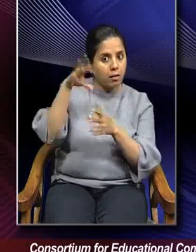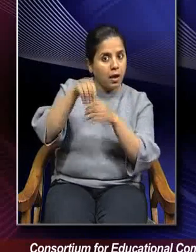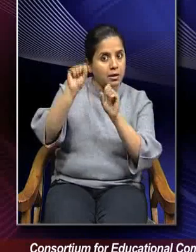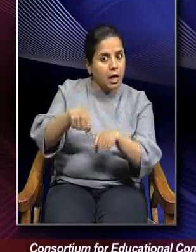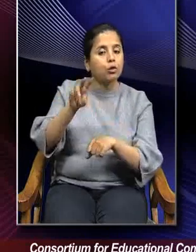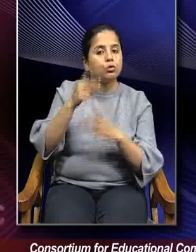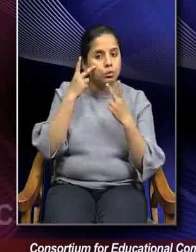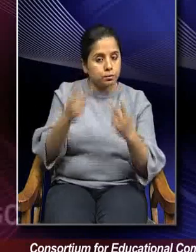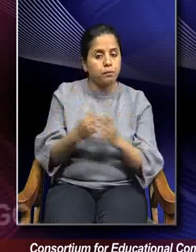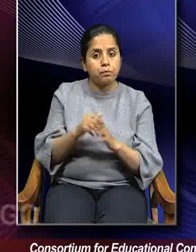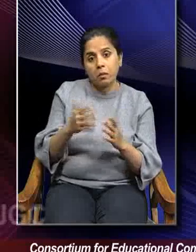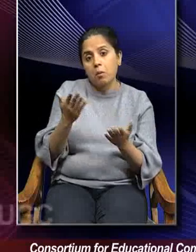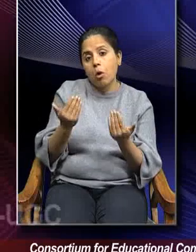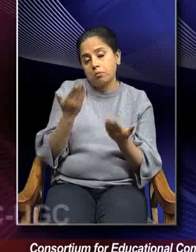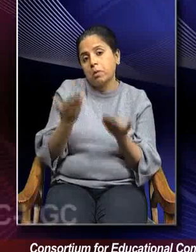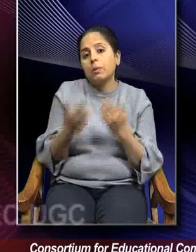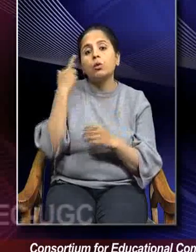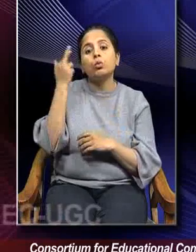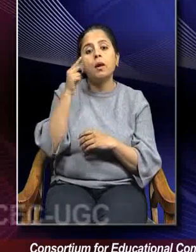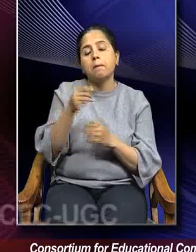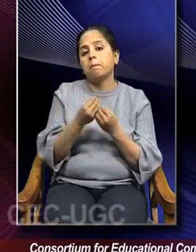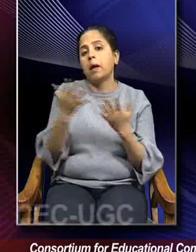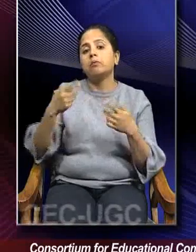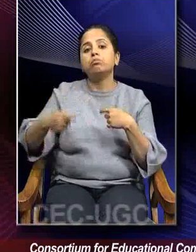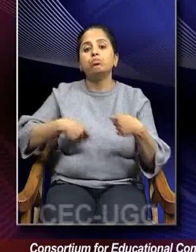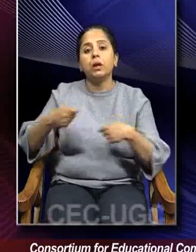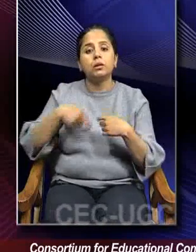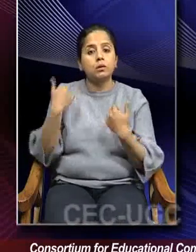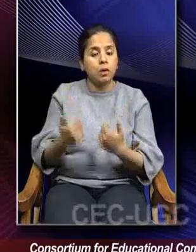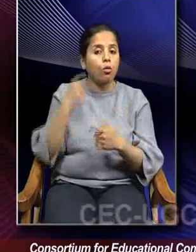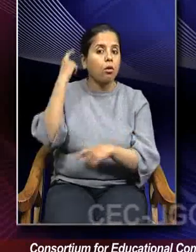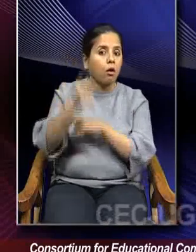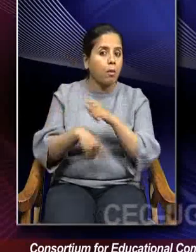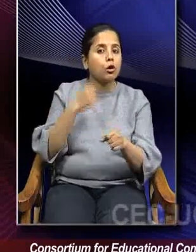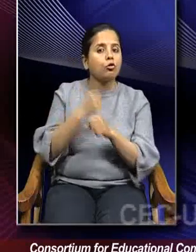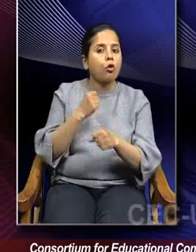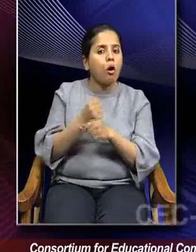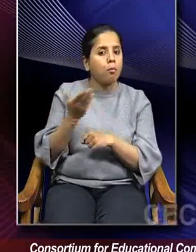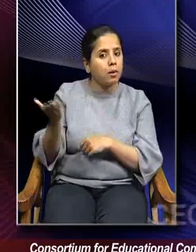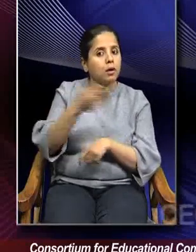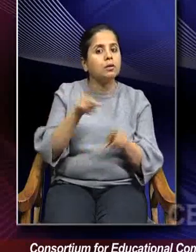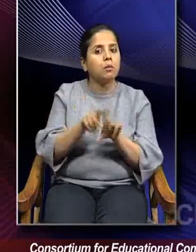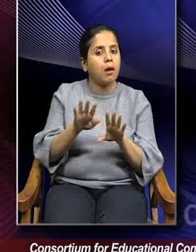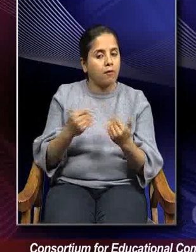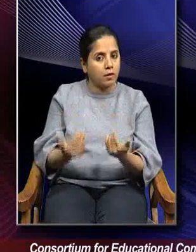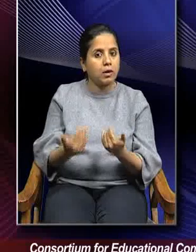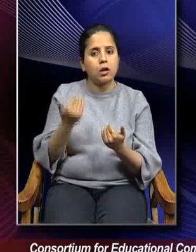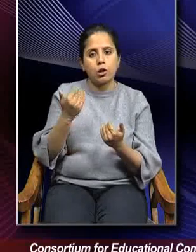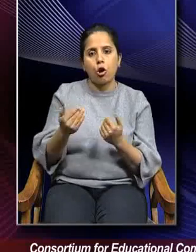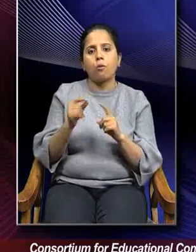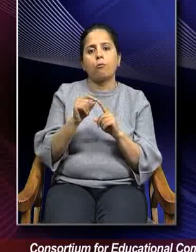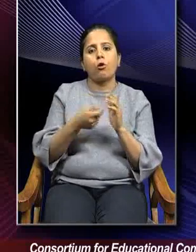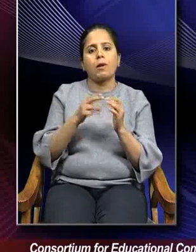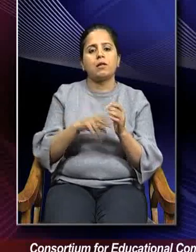not. And possibly, this is the reason why most of the business enterprises or even the government organizations, they have probation of